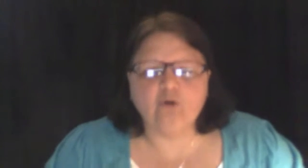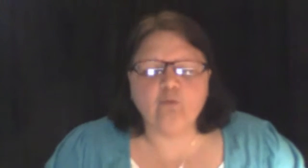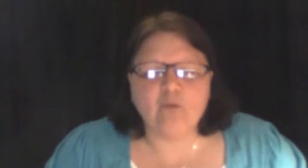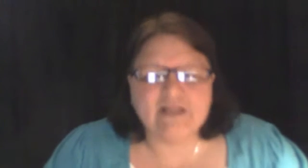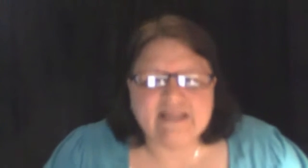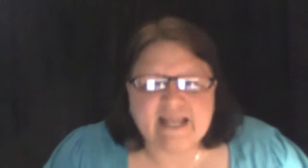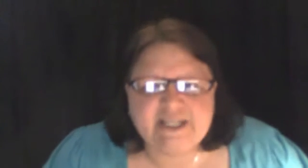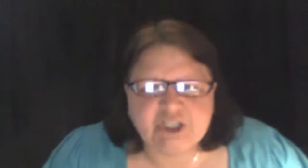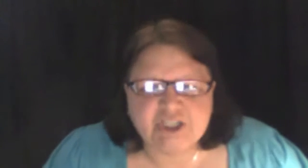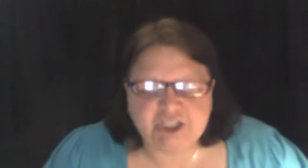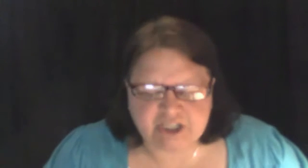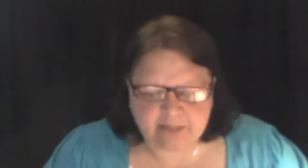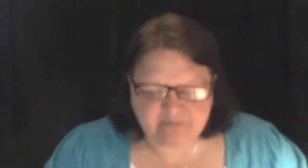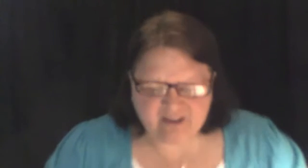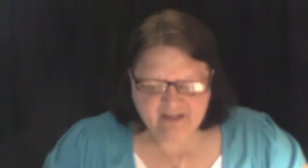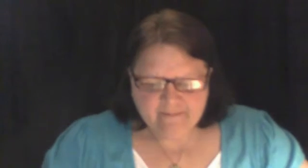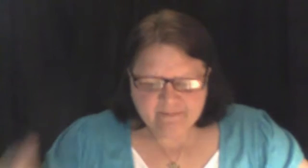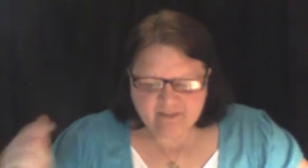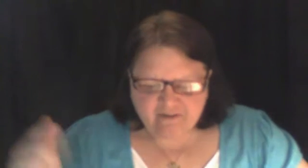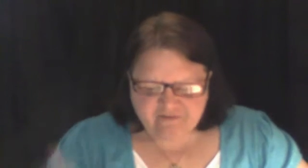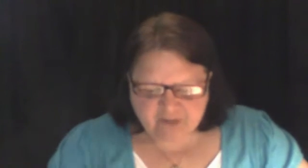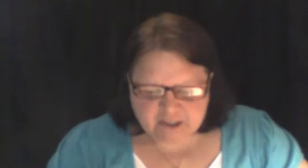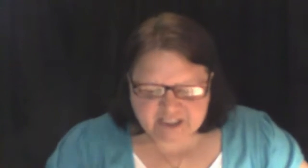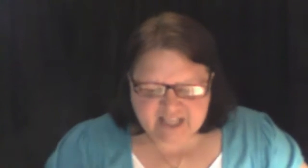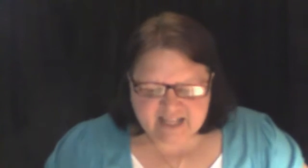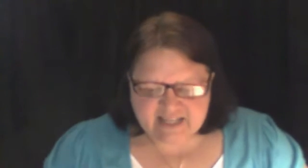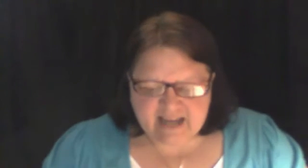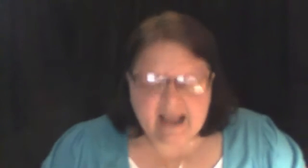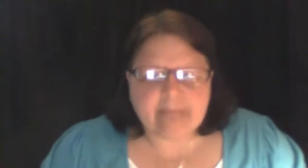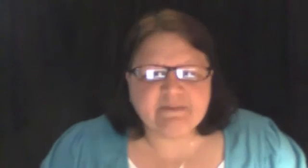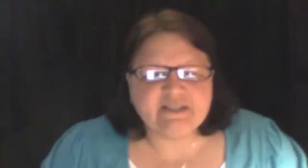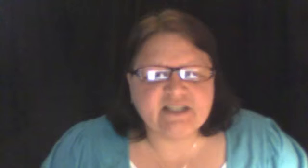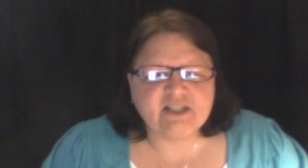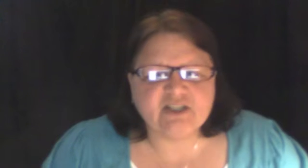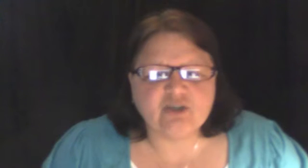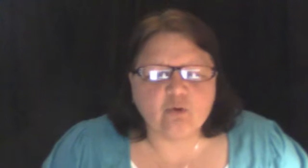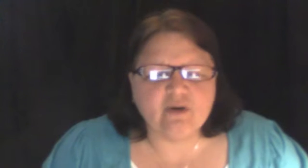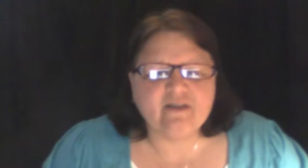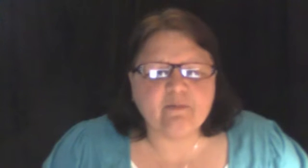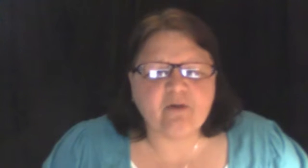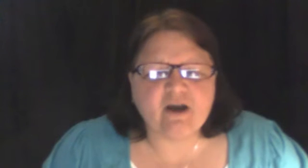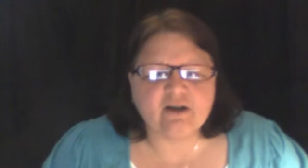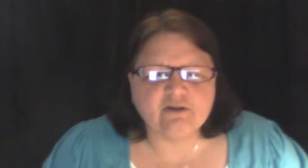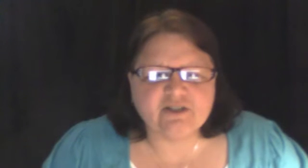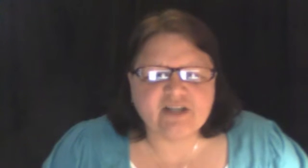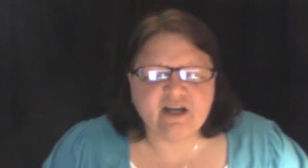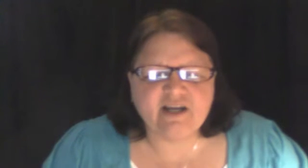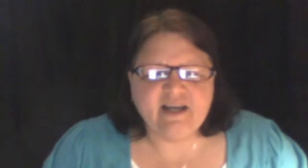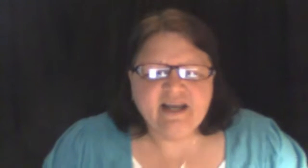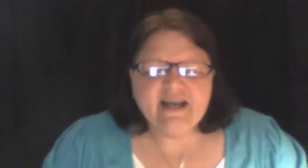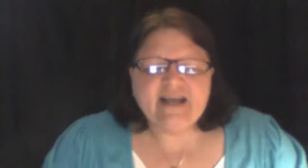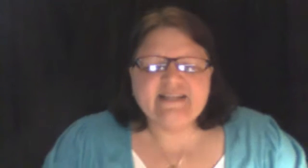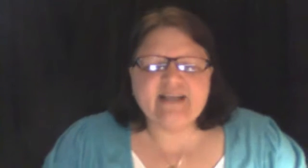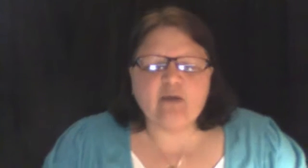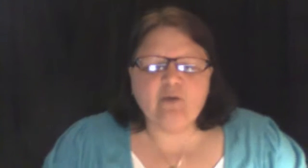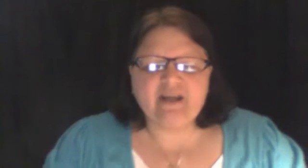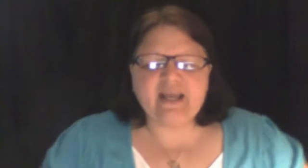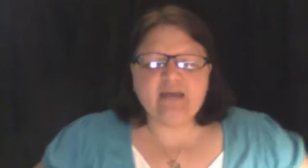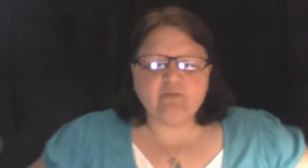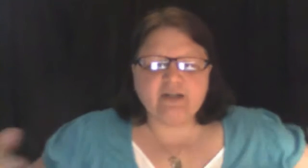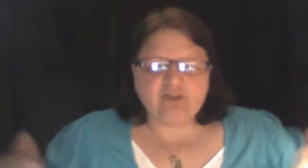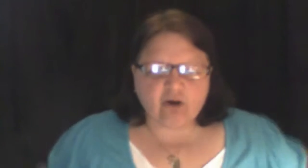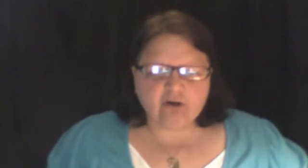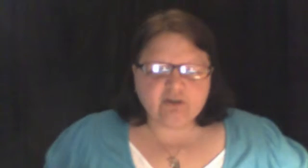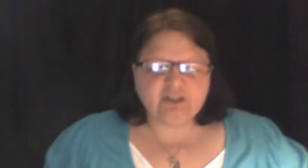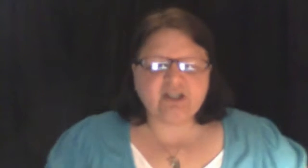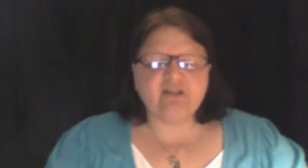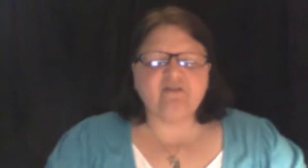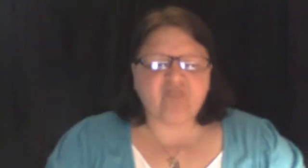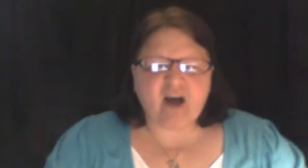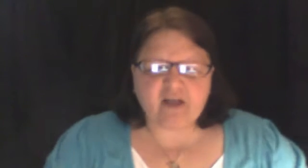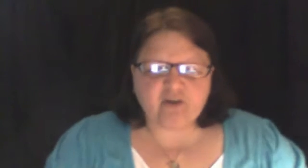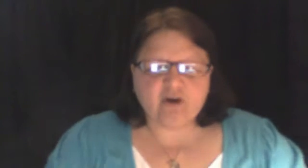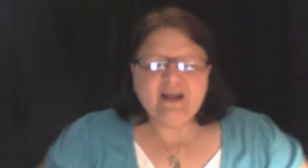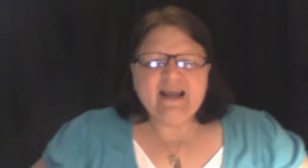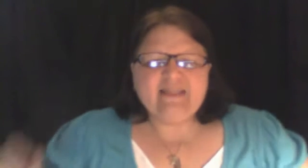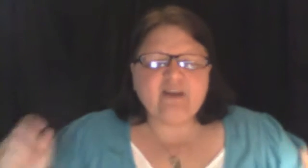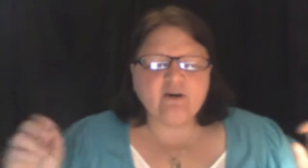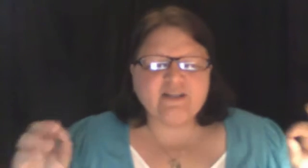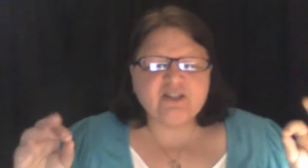relationships. The first thing that happens in the story of the prodigal son is that when he returns to the father, there is